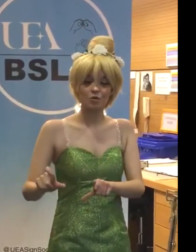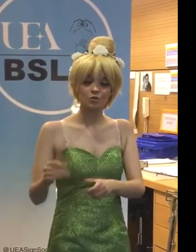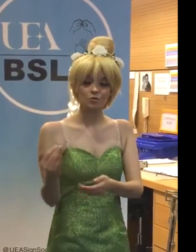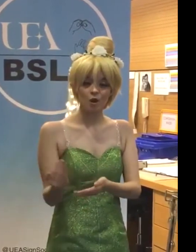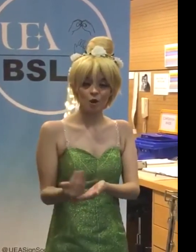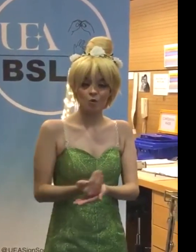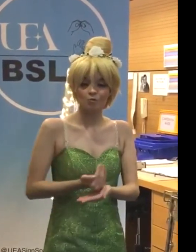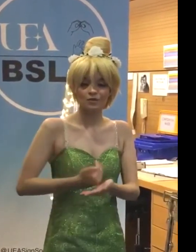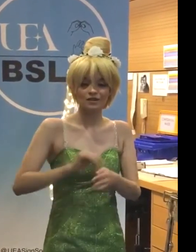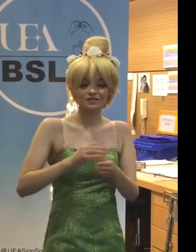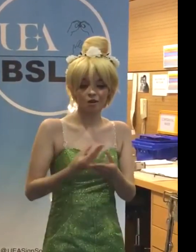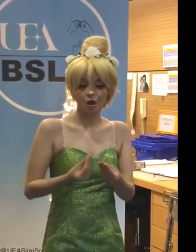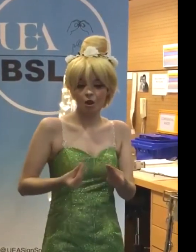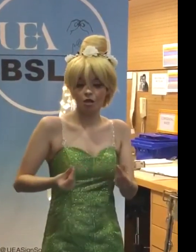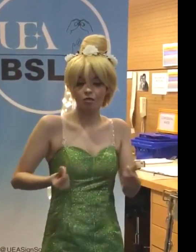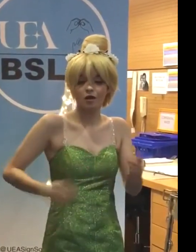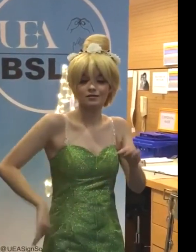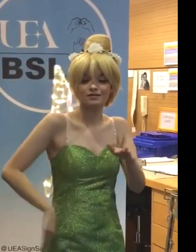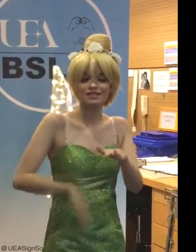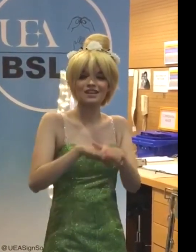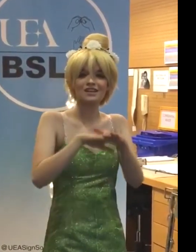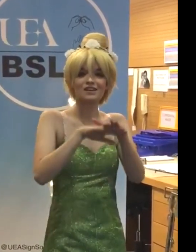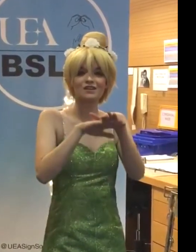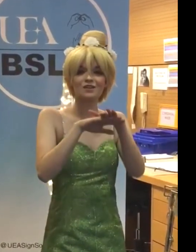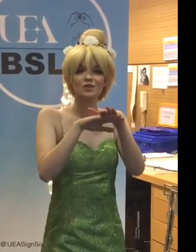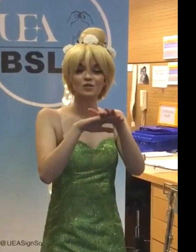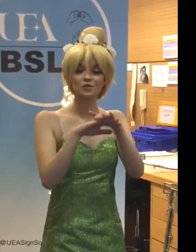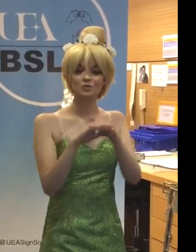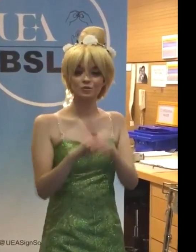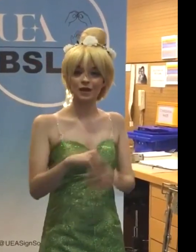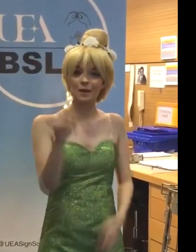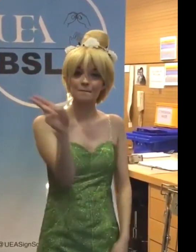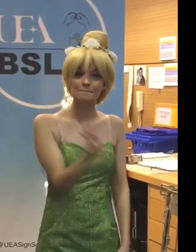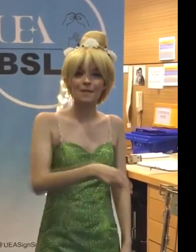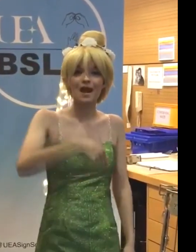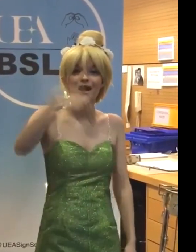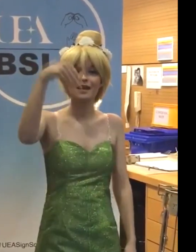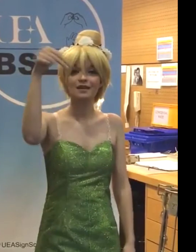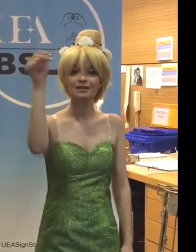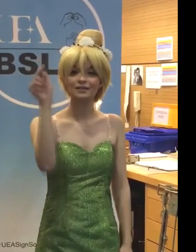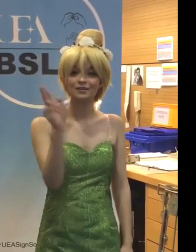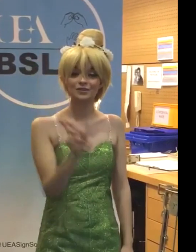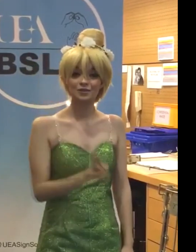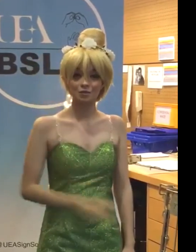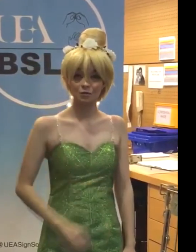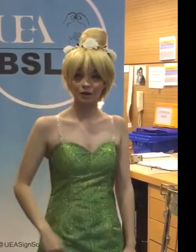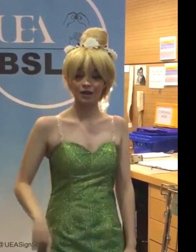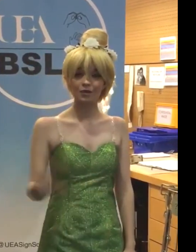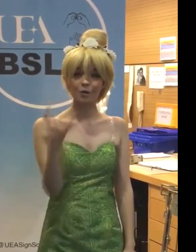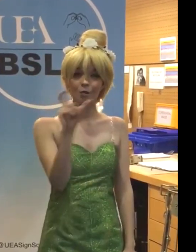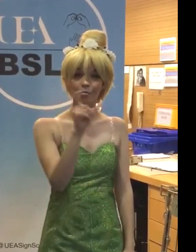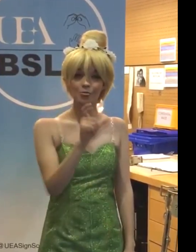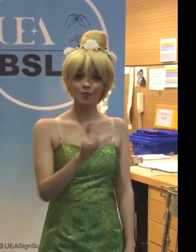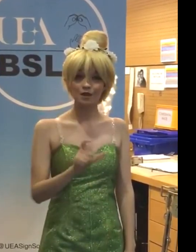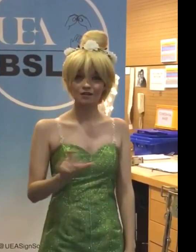you'll own is earth. Until you can paint with all the